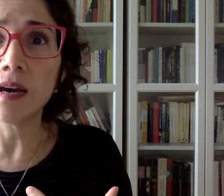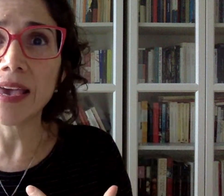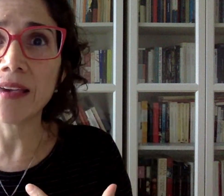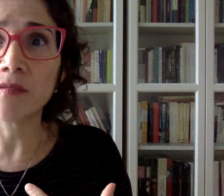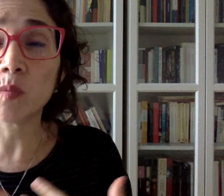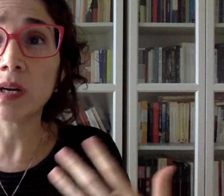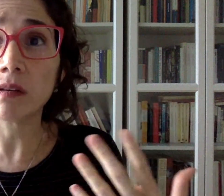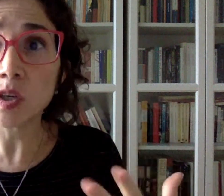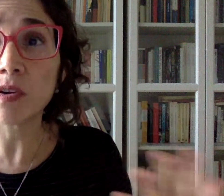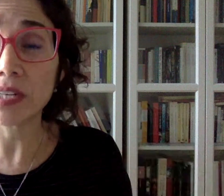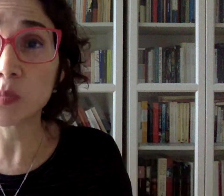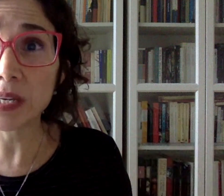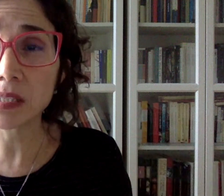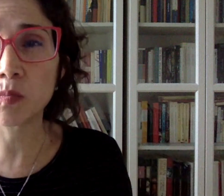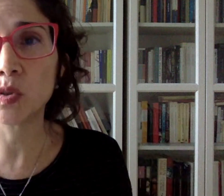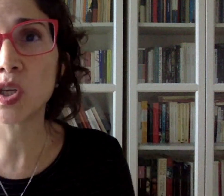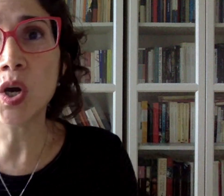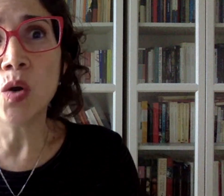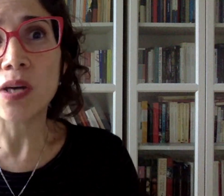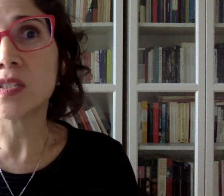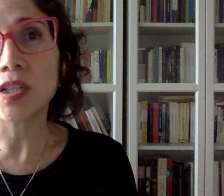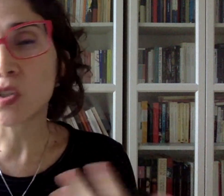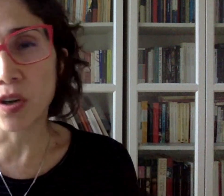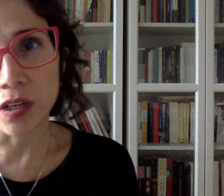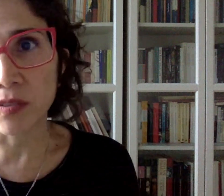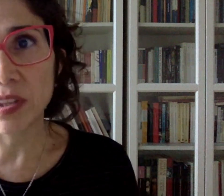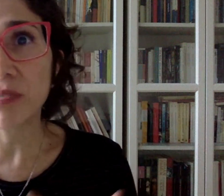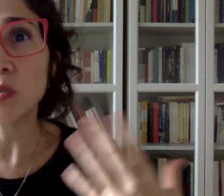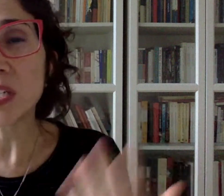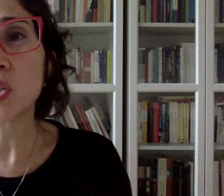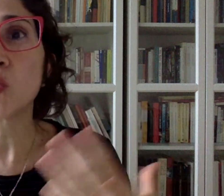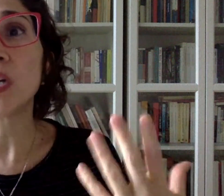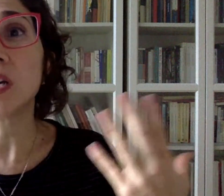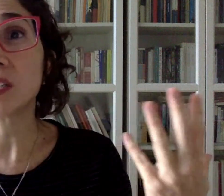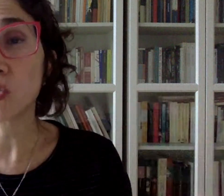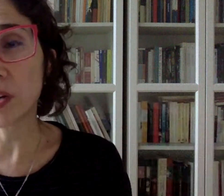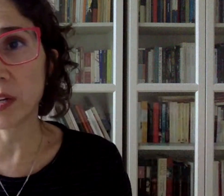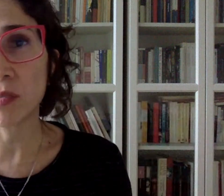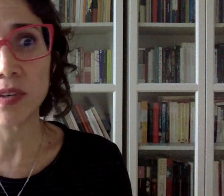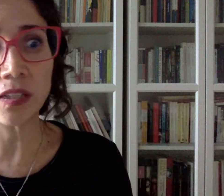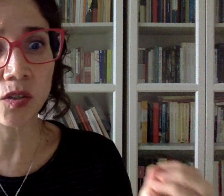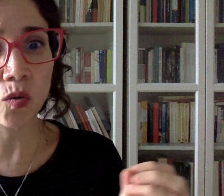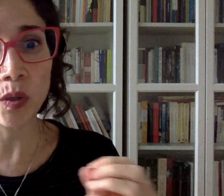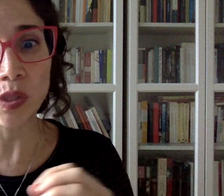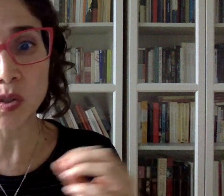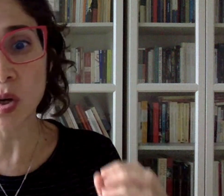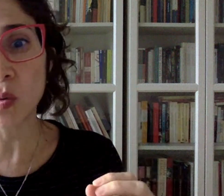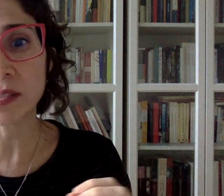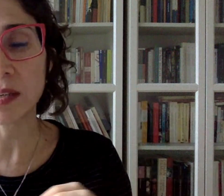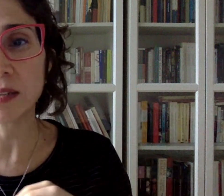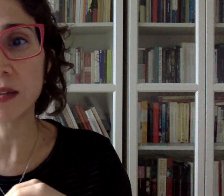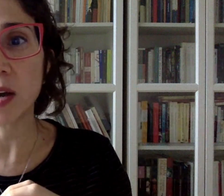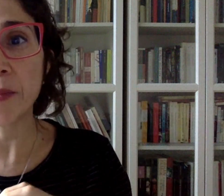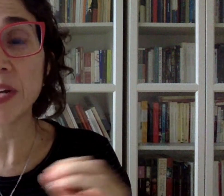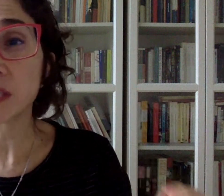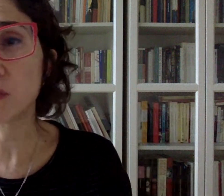from a human rights-based approach was not strong enough. The foundations were not strong enough, and so what we saw